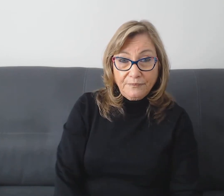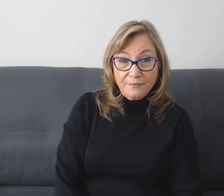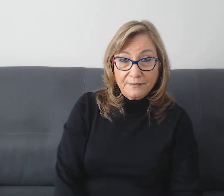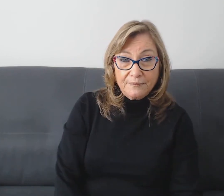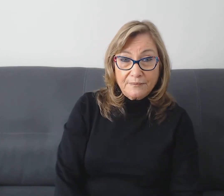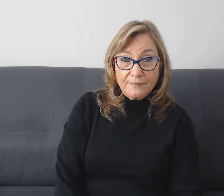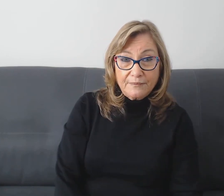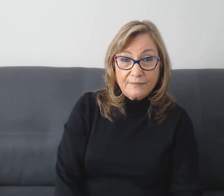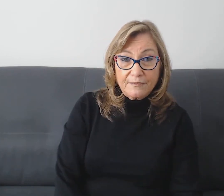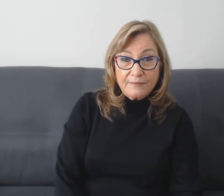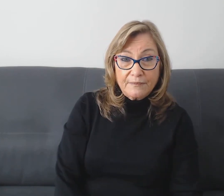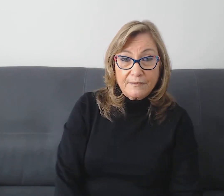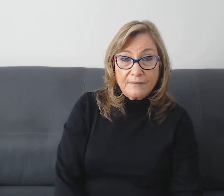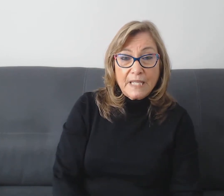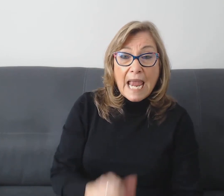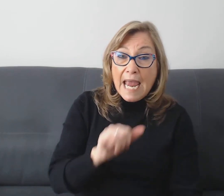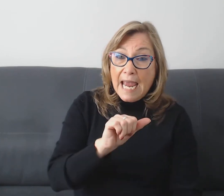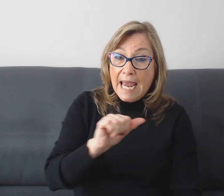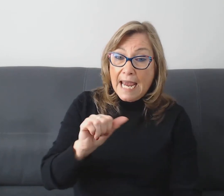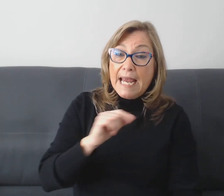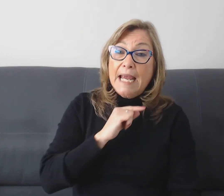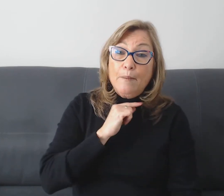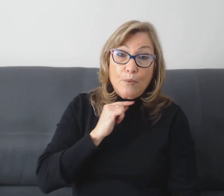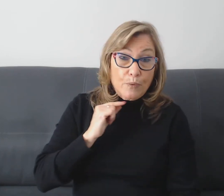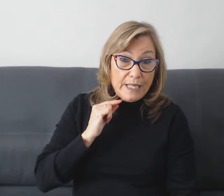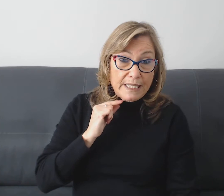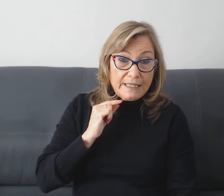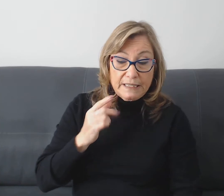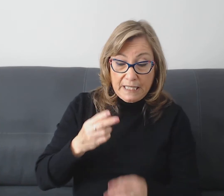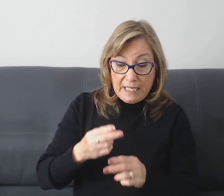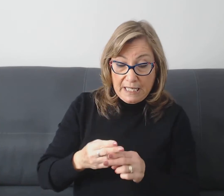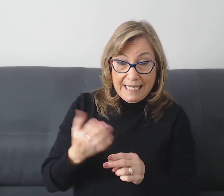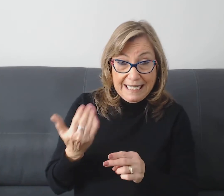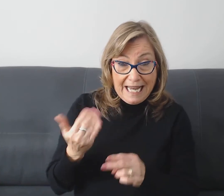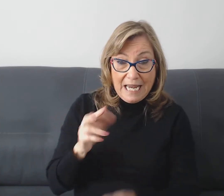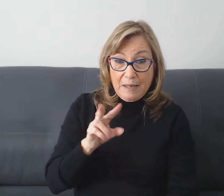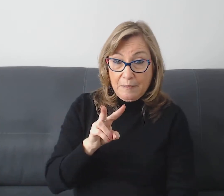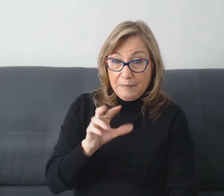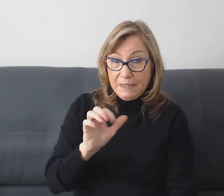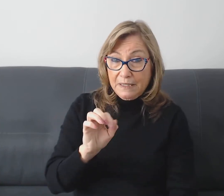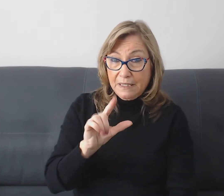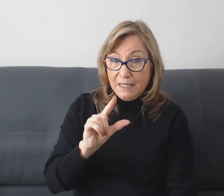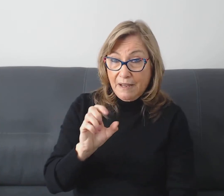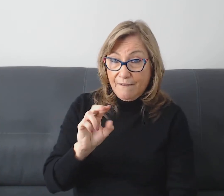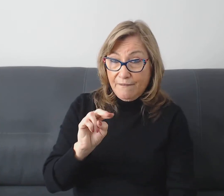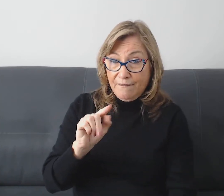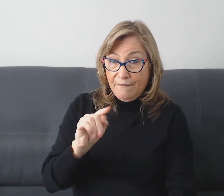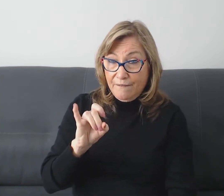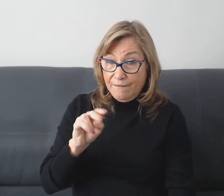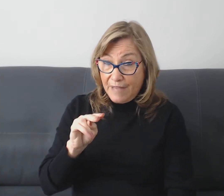A priest named Valentine broke the rule.